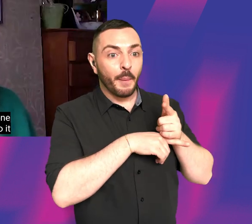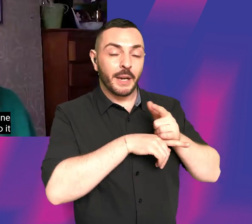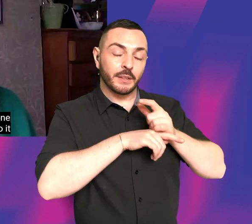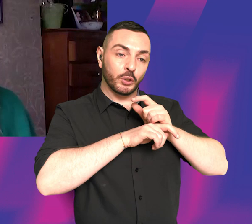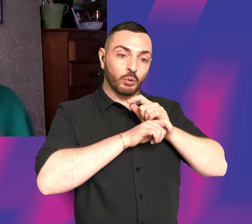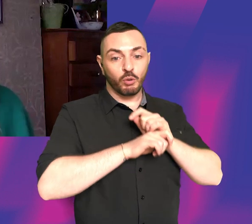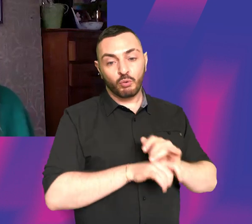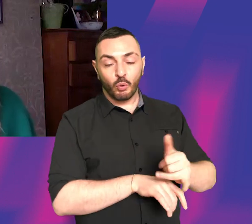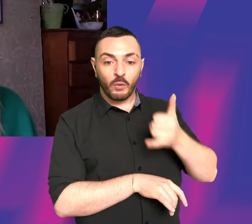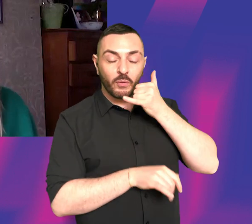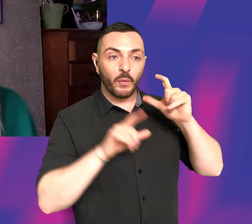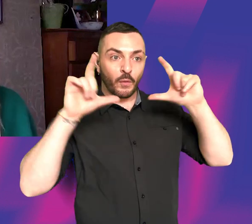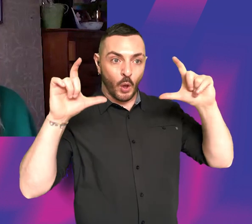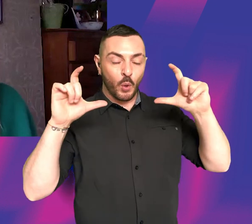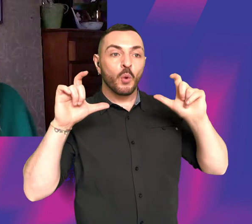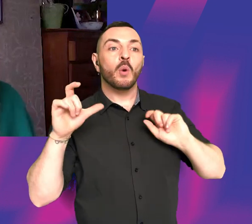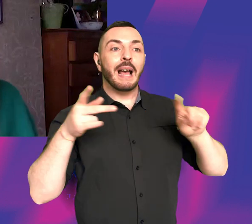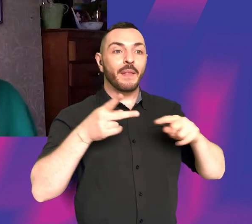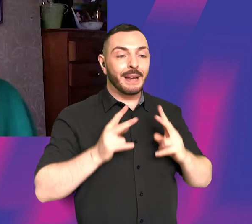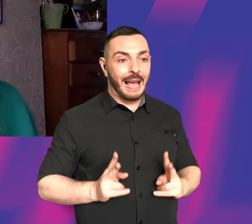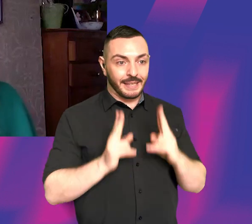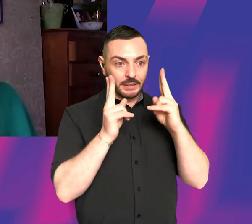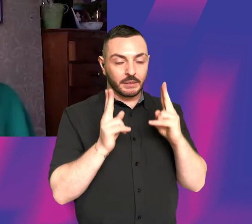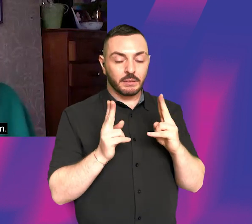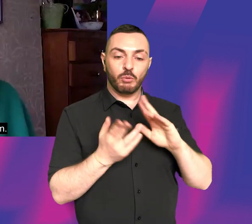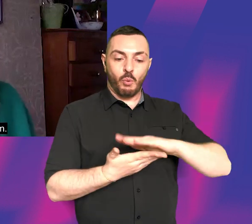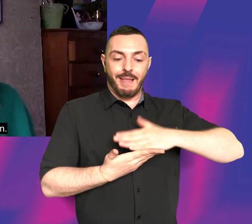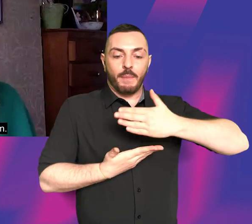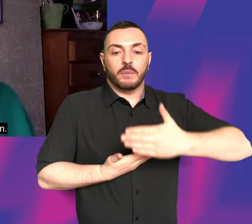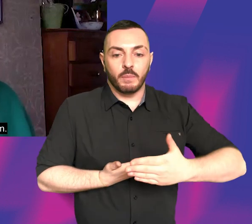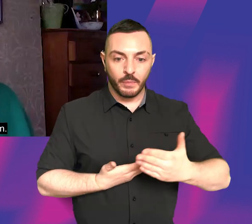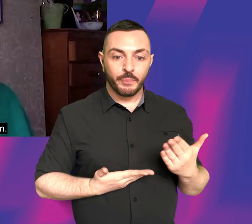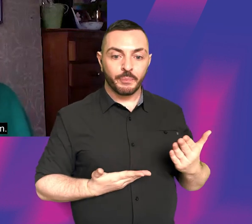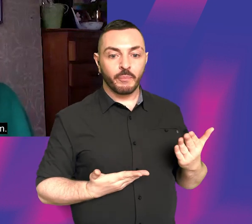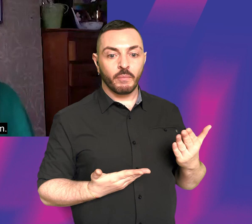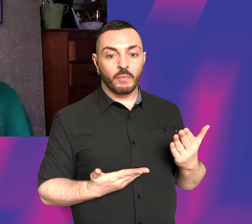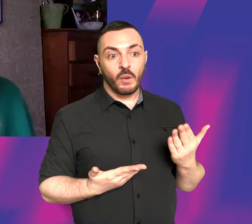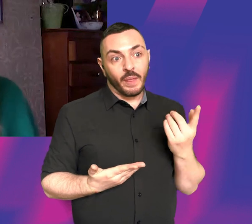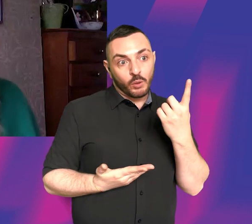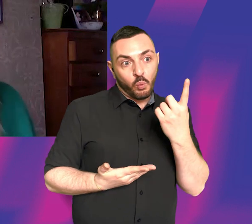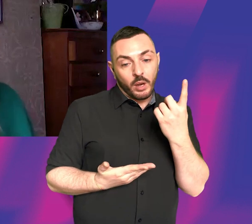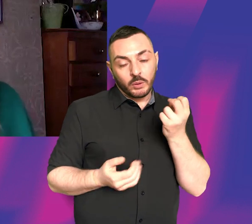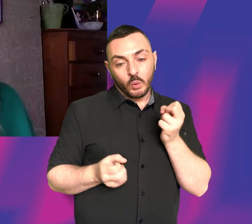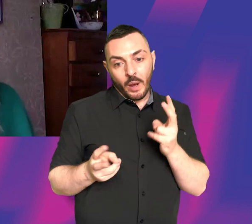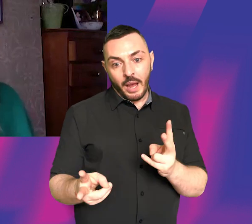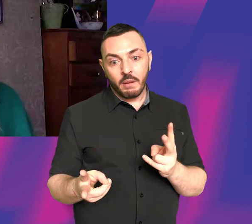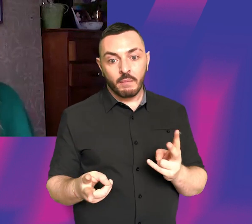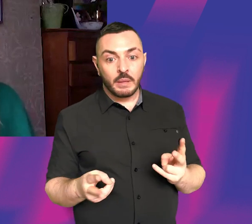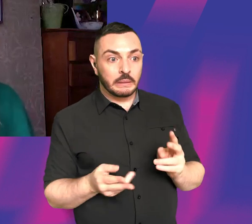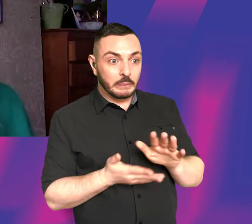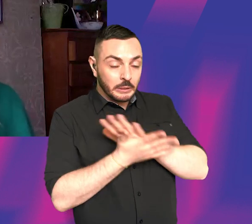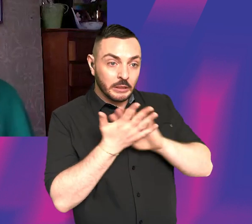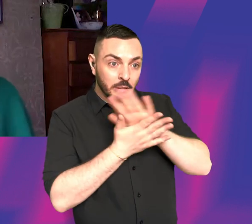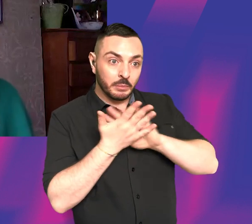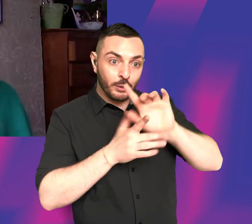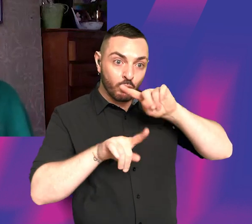to do it. And you have to edit it yourself on your laptop. So that is going to be one kind of film. There's no reason you can't make a great film